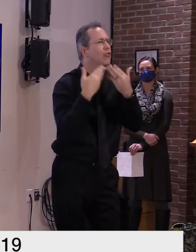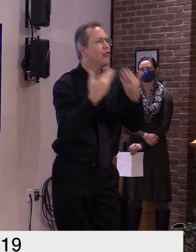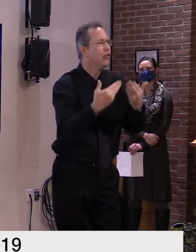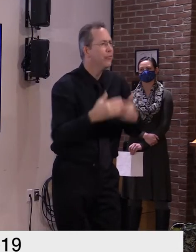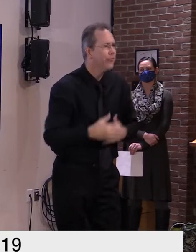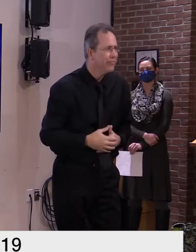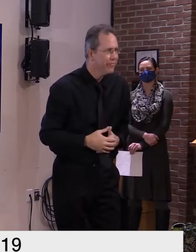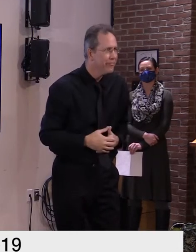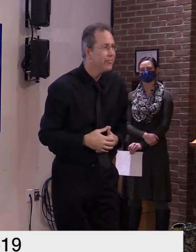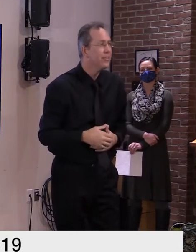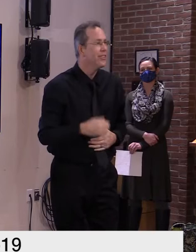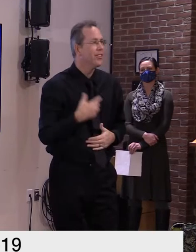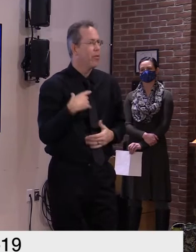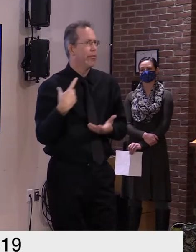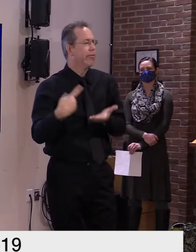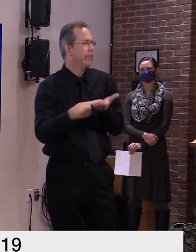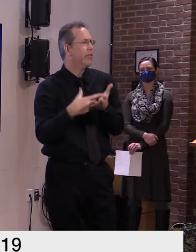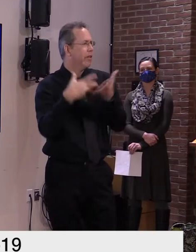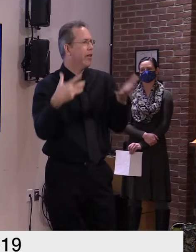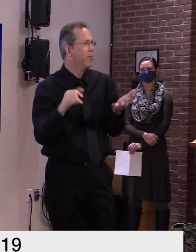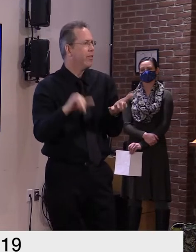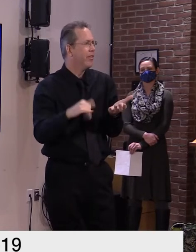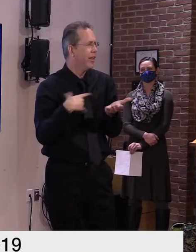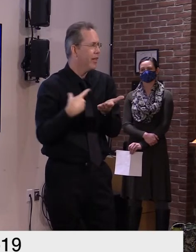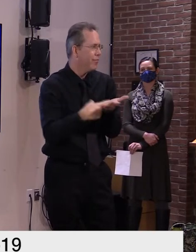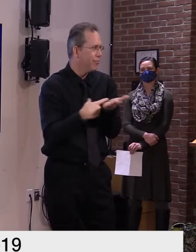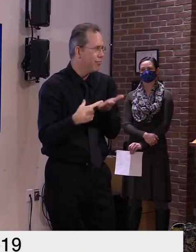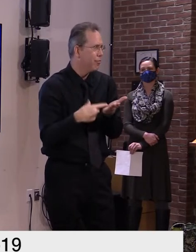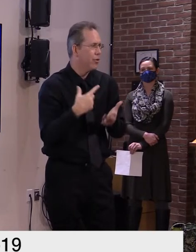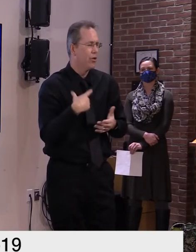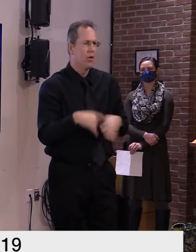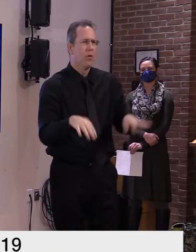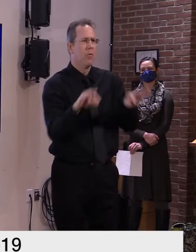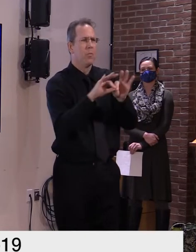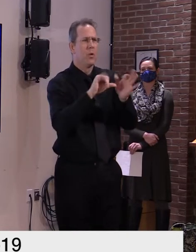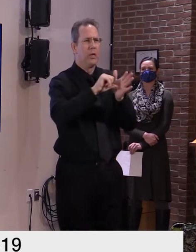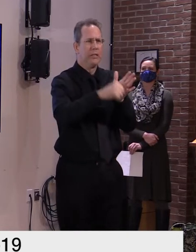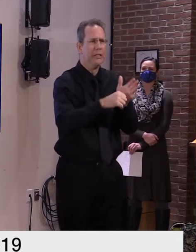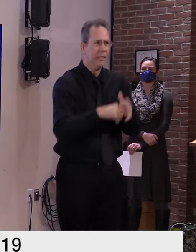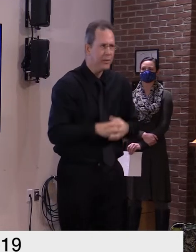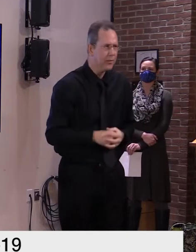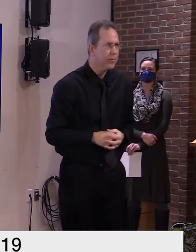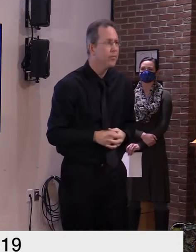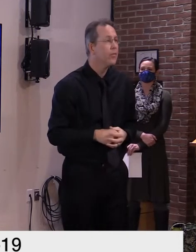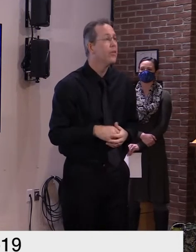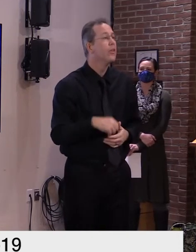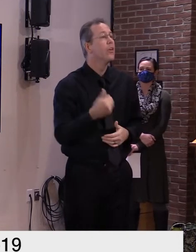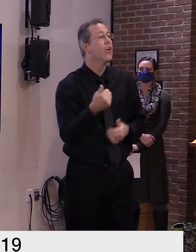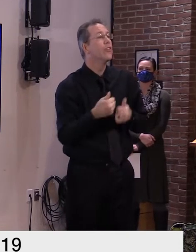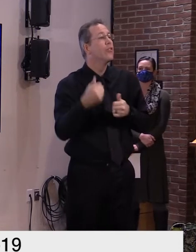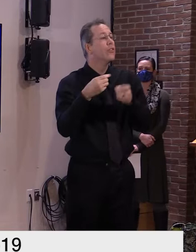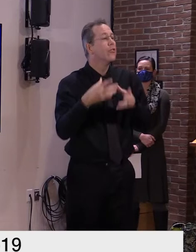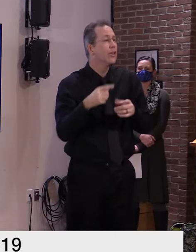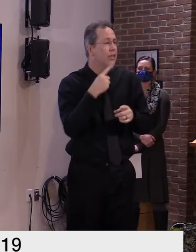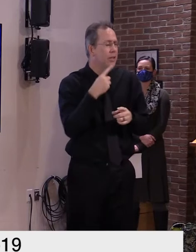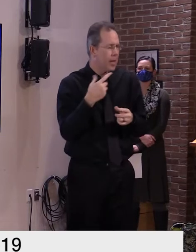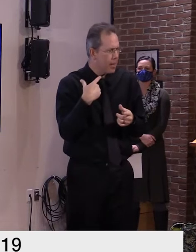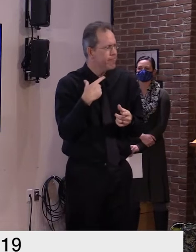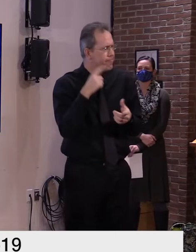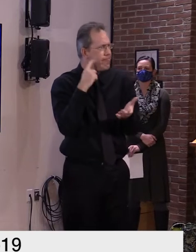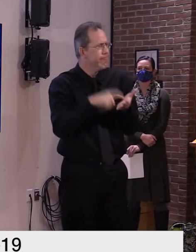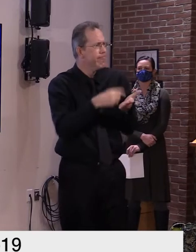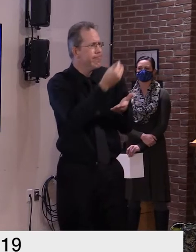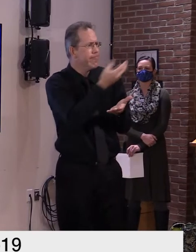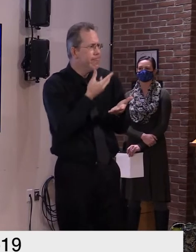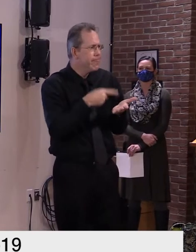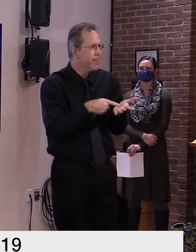throughout the pandemic and also recently another cte director wrote last week to say while our teachers are challenged in new ways every